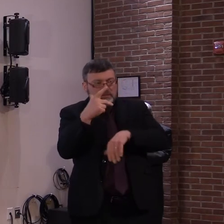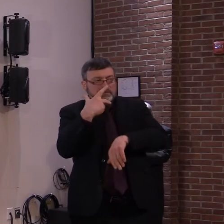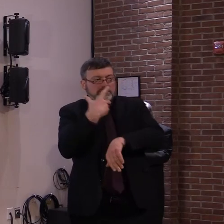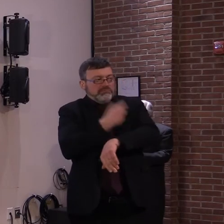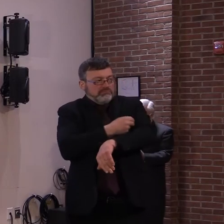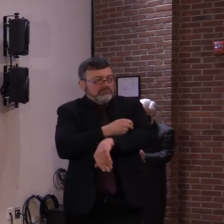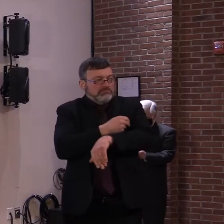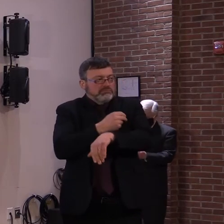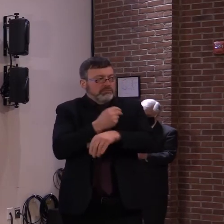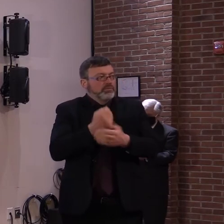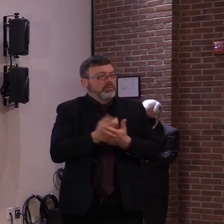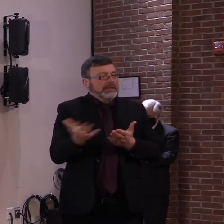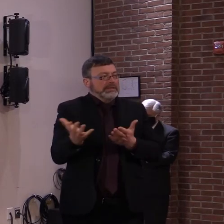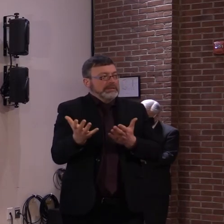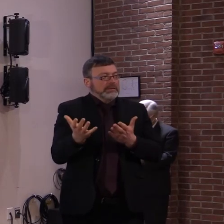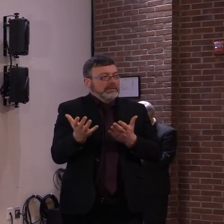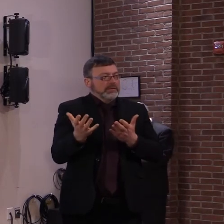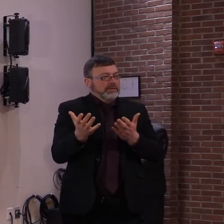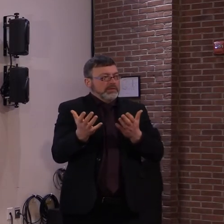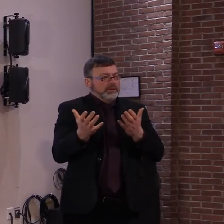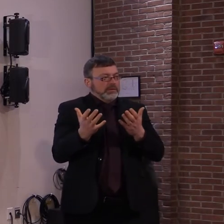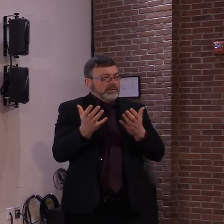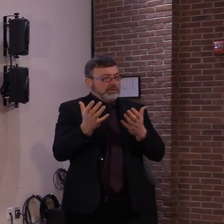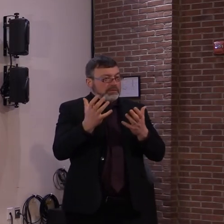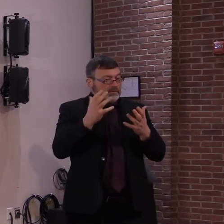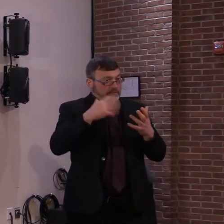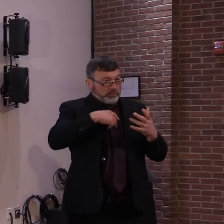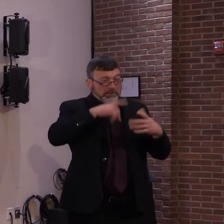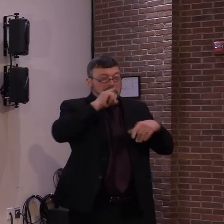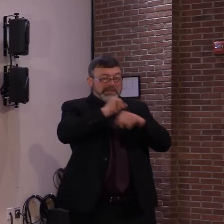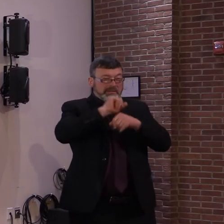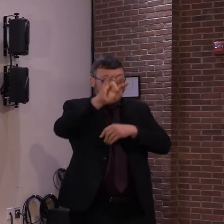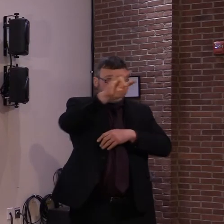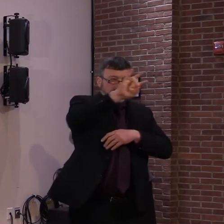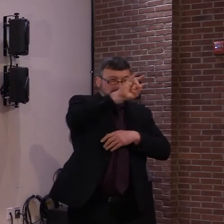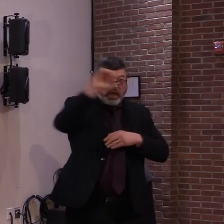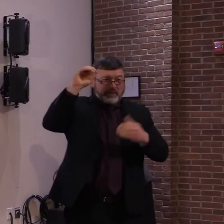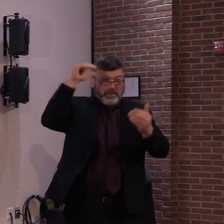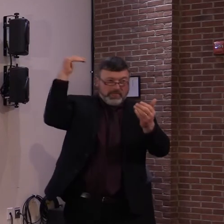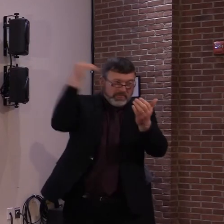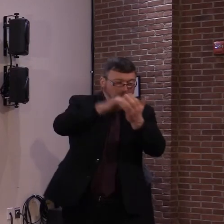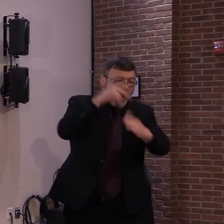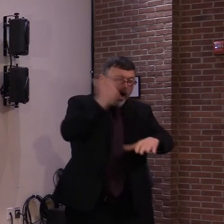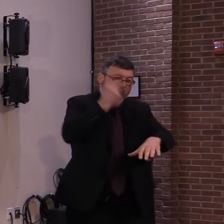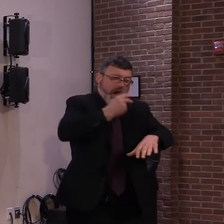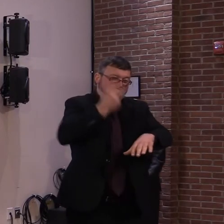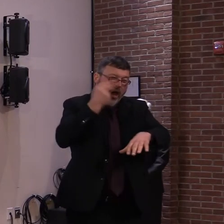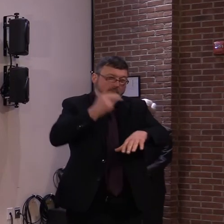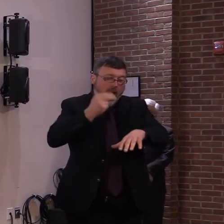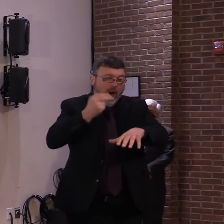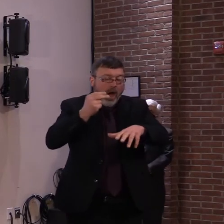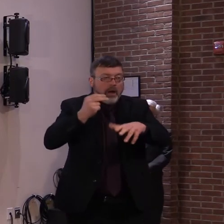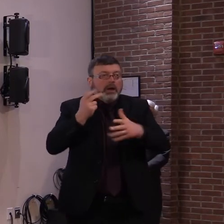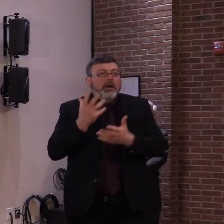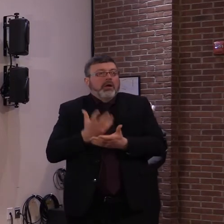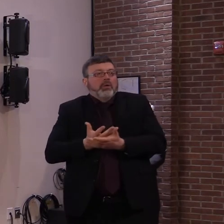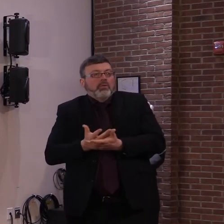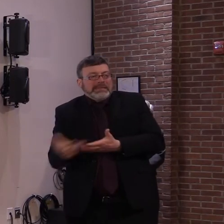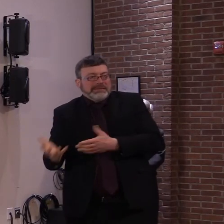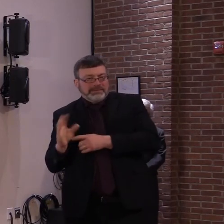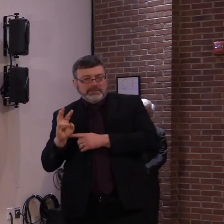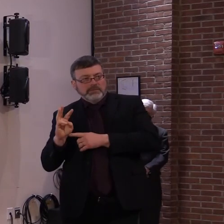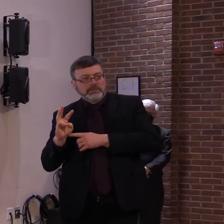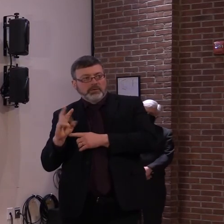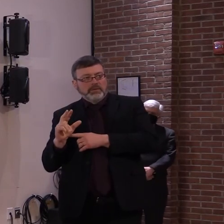,000 doses particularly. So it's about a 0.1% rate of